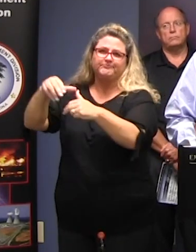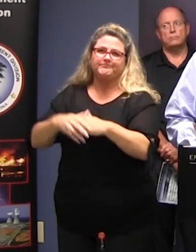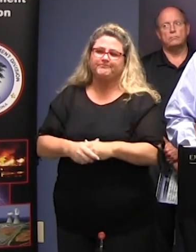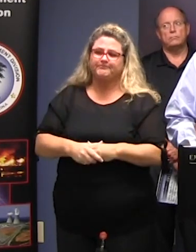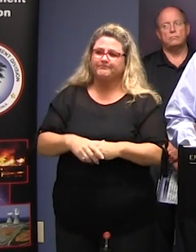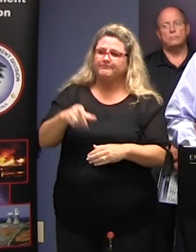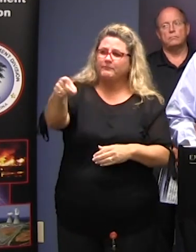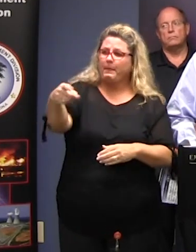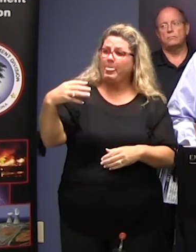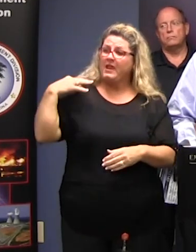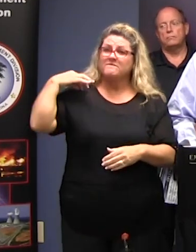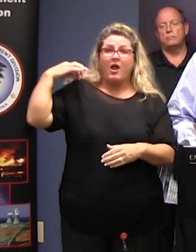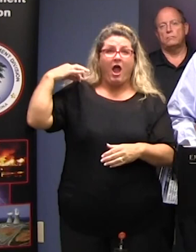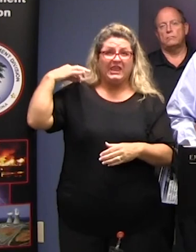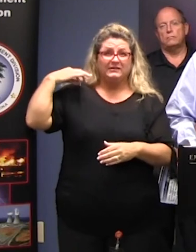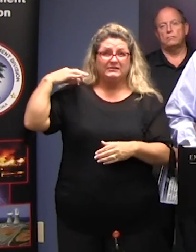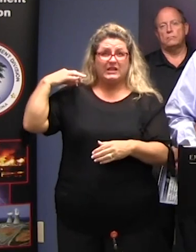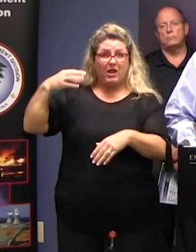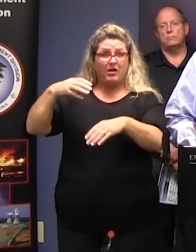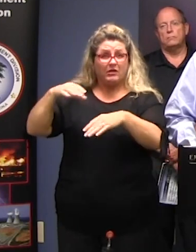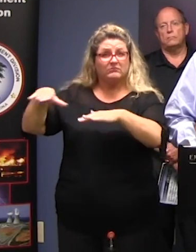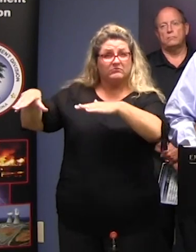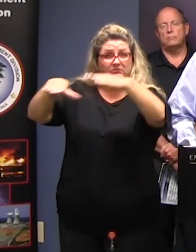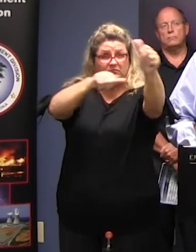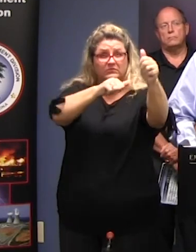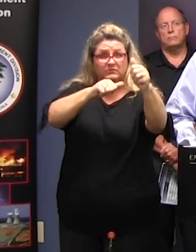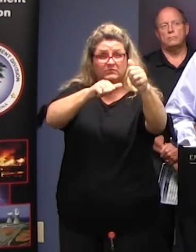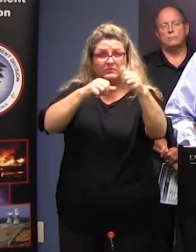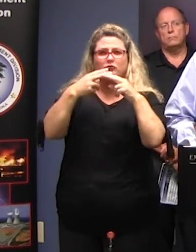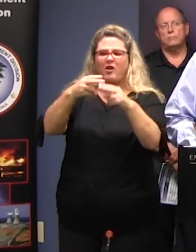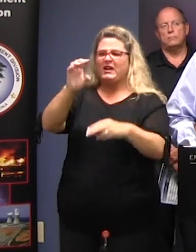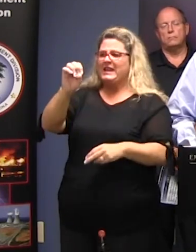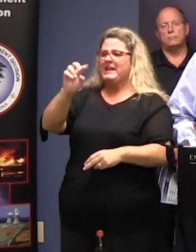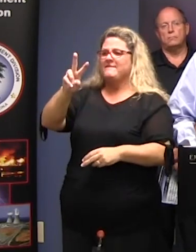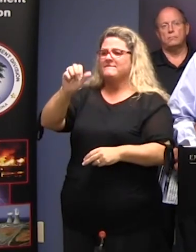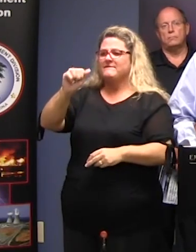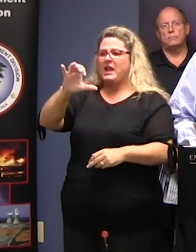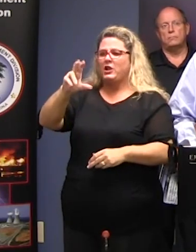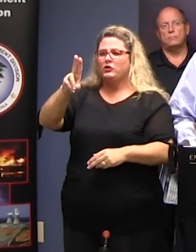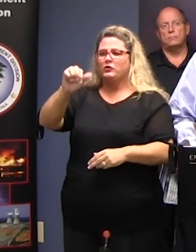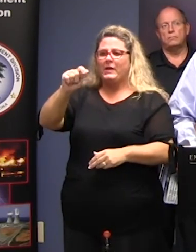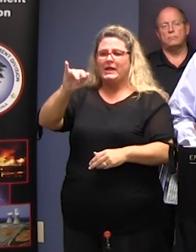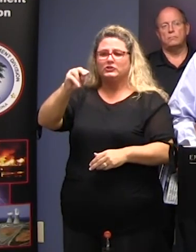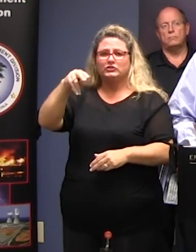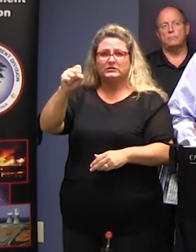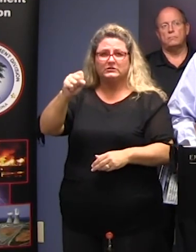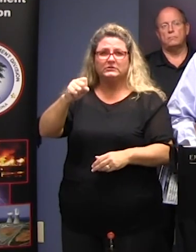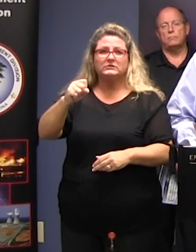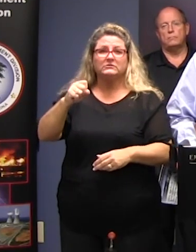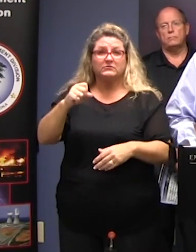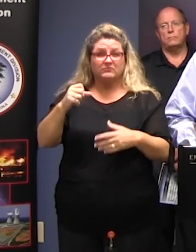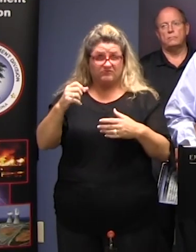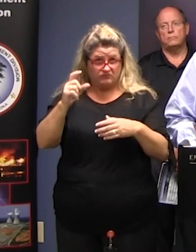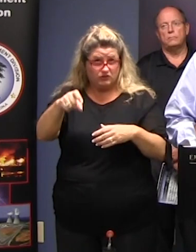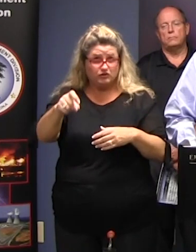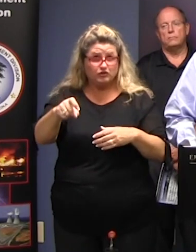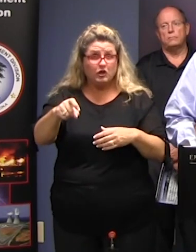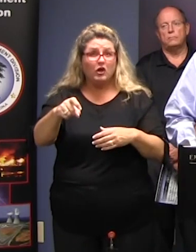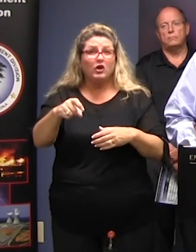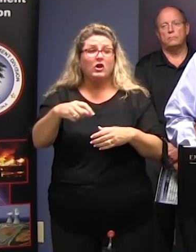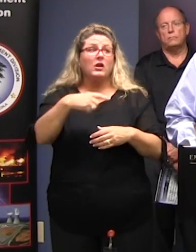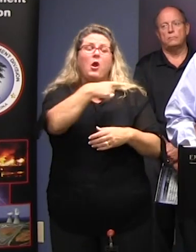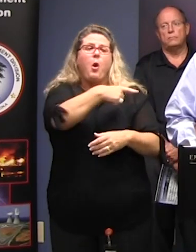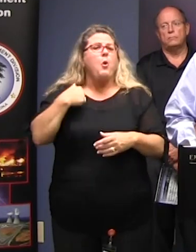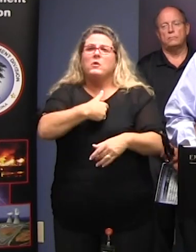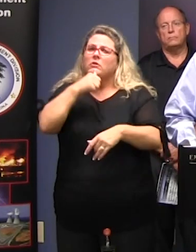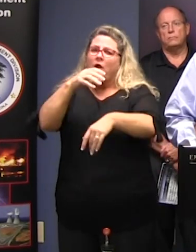voluntary evacuations be premature at this point? you think that would we're not calling for evacuations at this point? This is